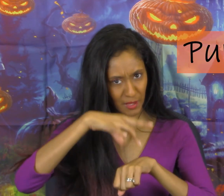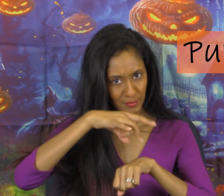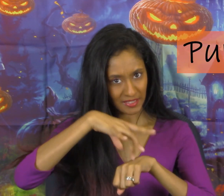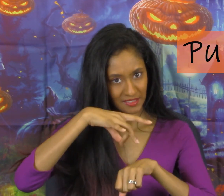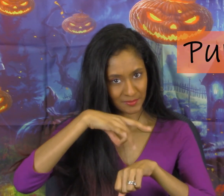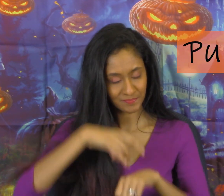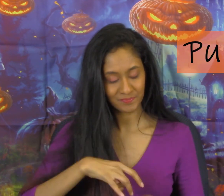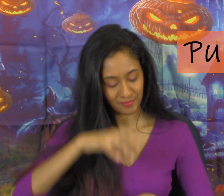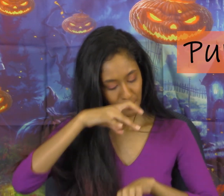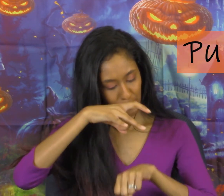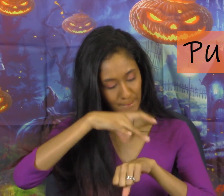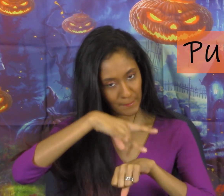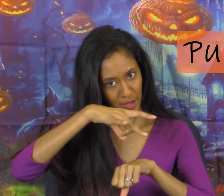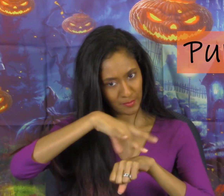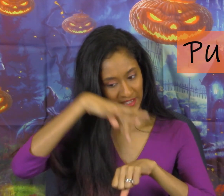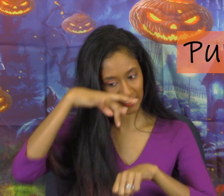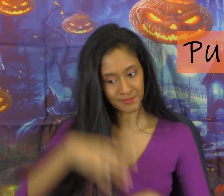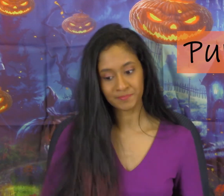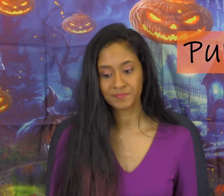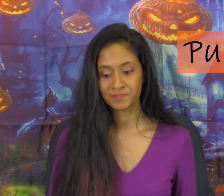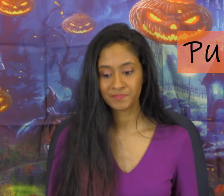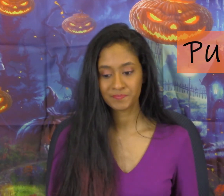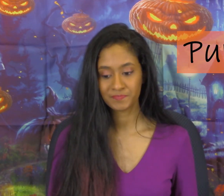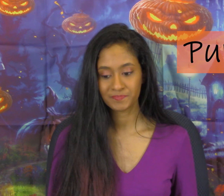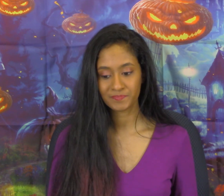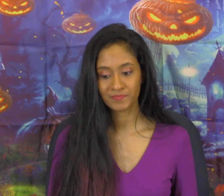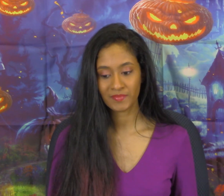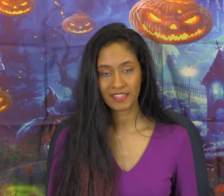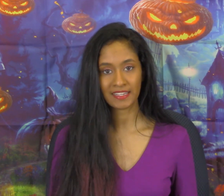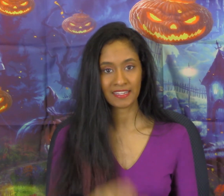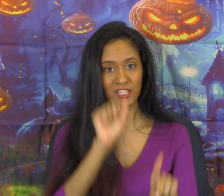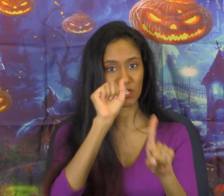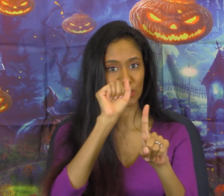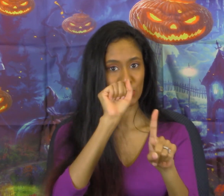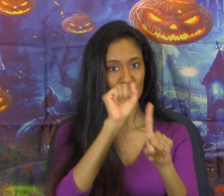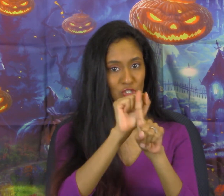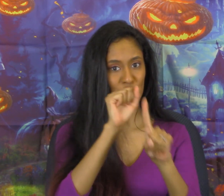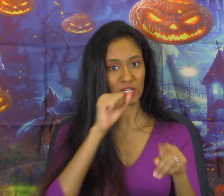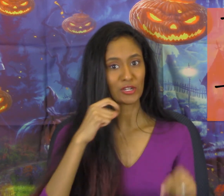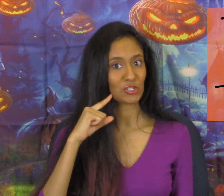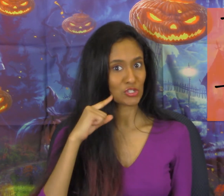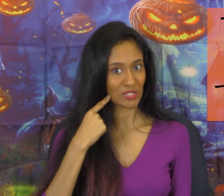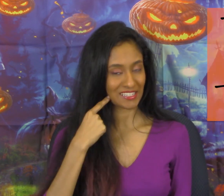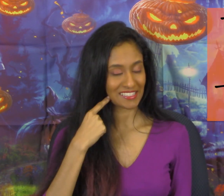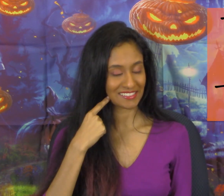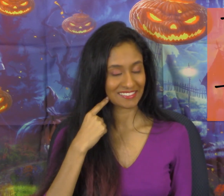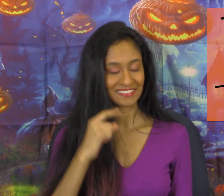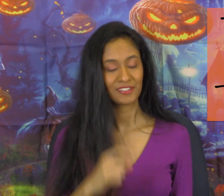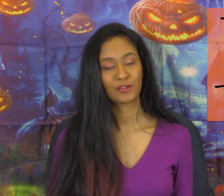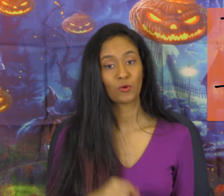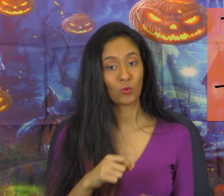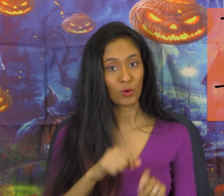Pumpkin Pumpkin Pumpkin And Trick or Treat Or